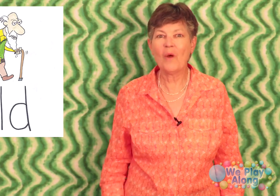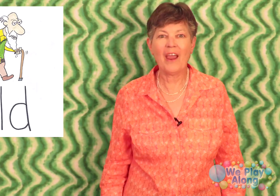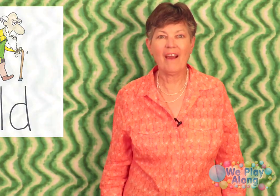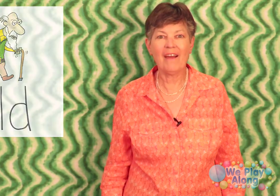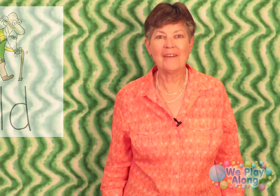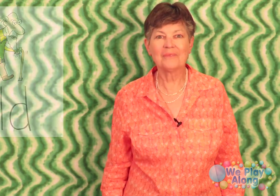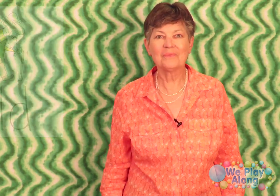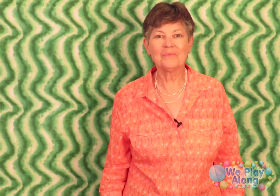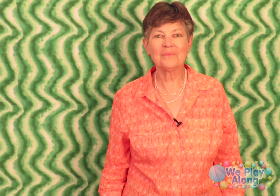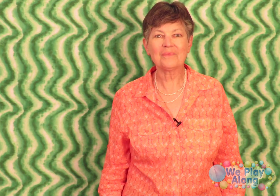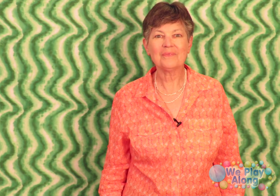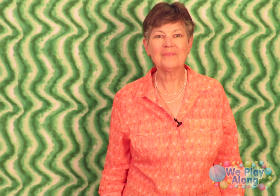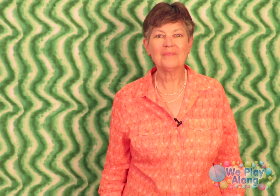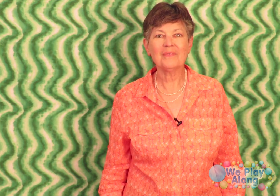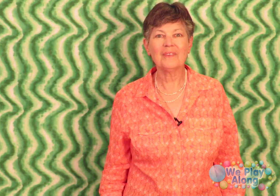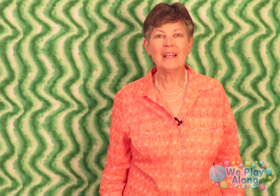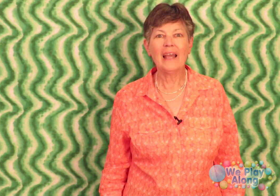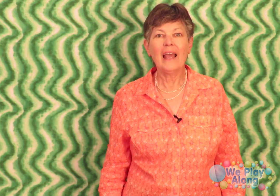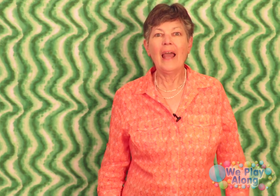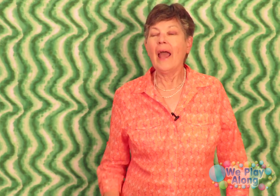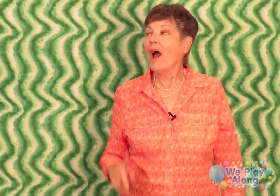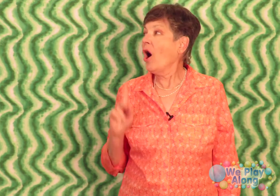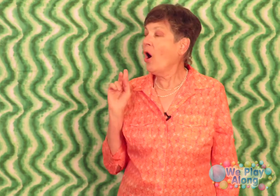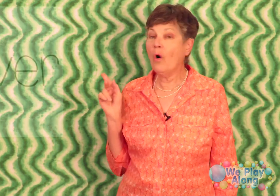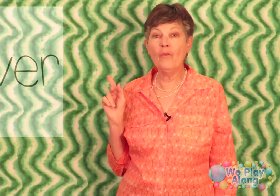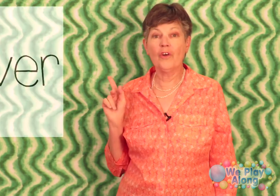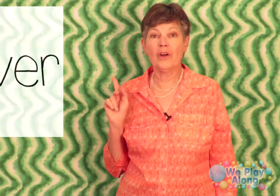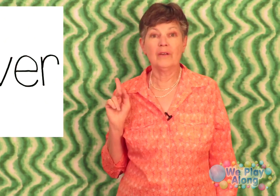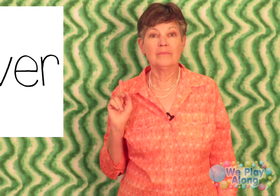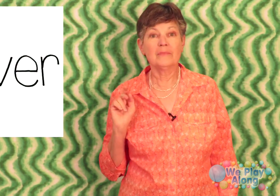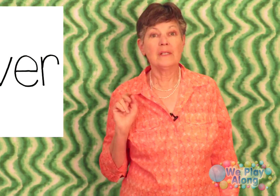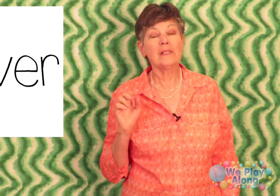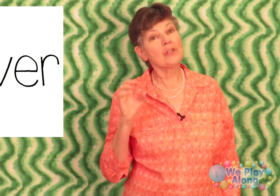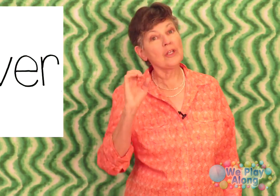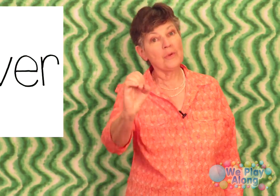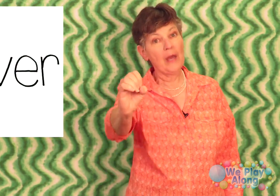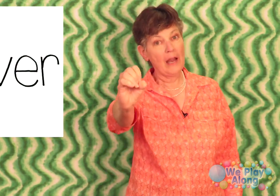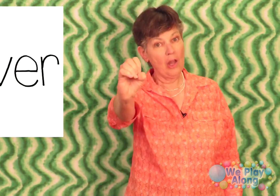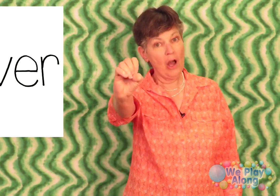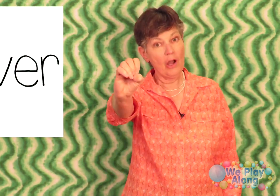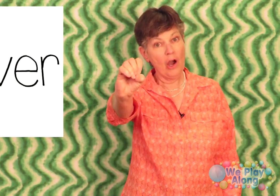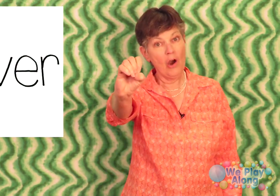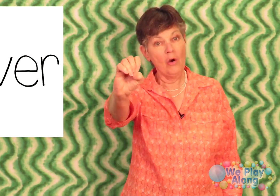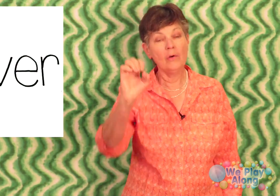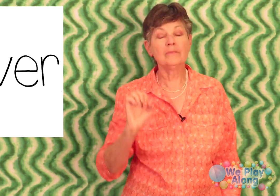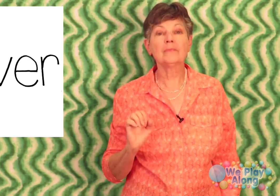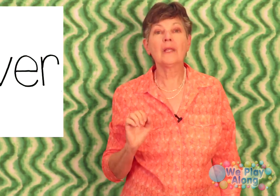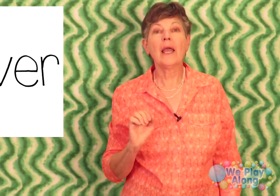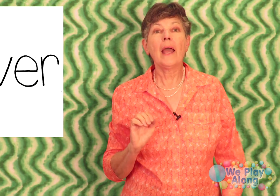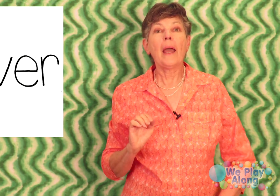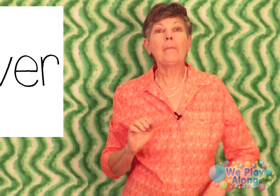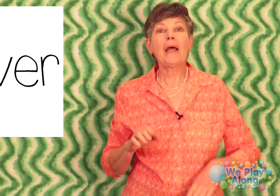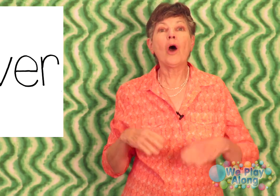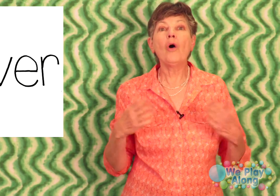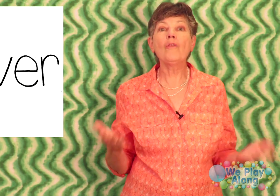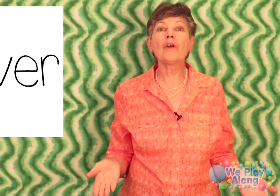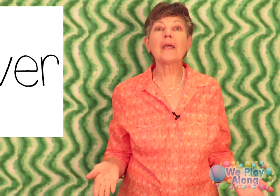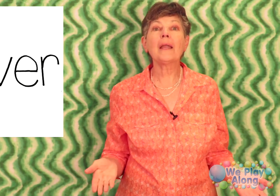wear over starts with that long oh but over can